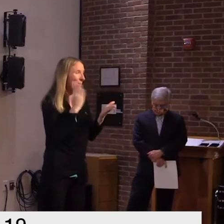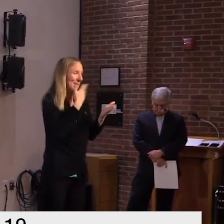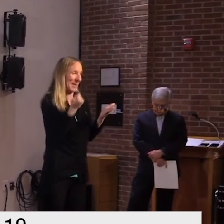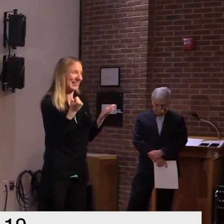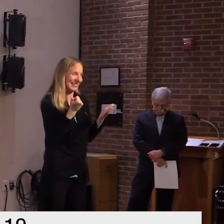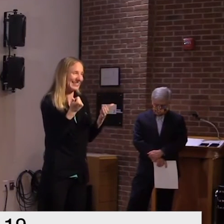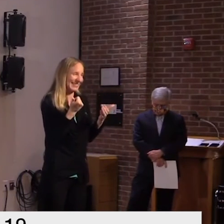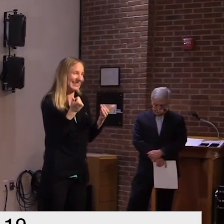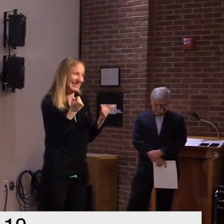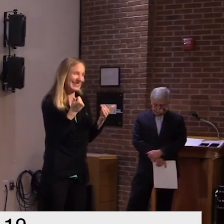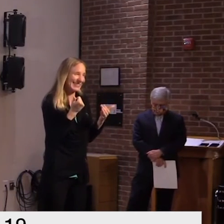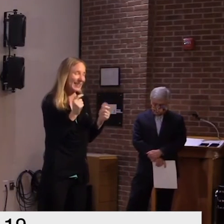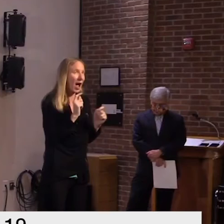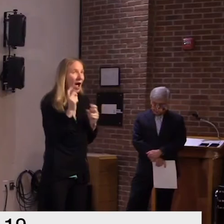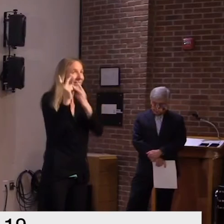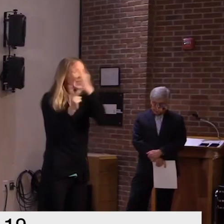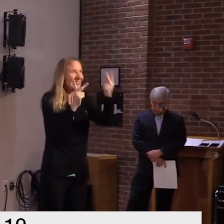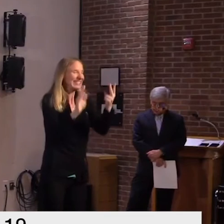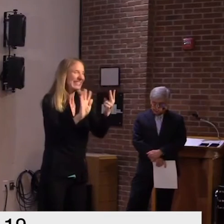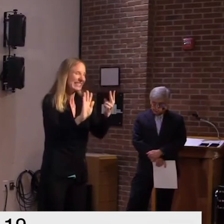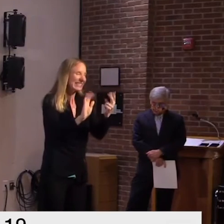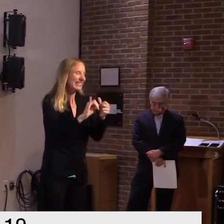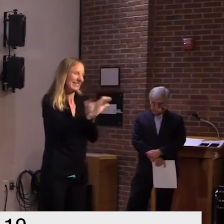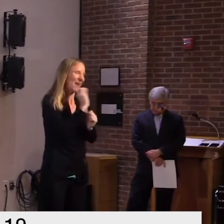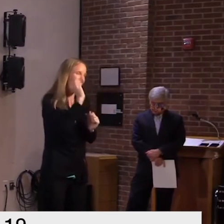the safest thank you